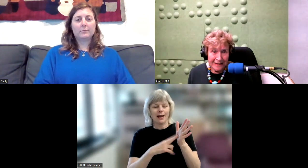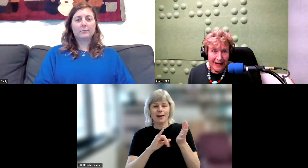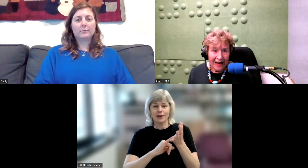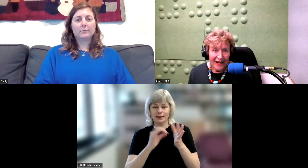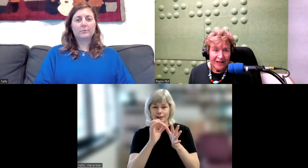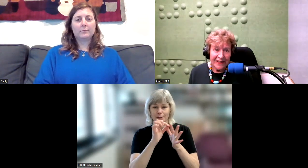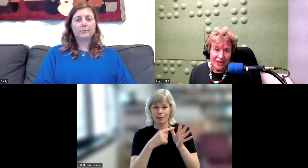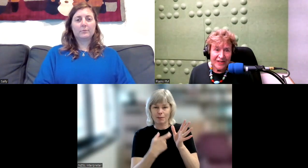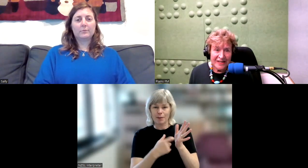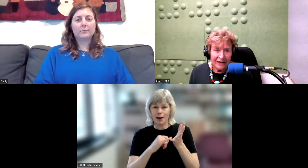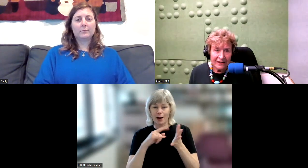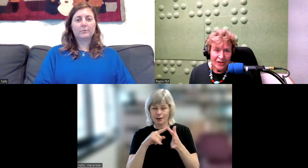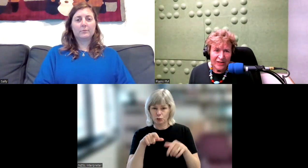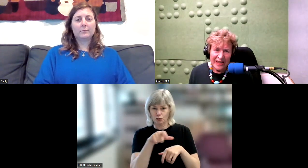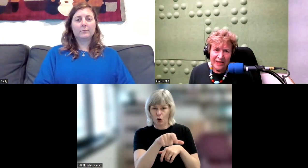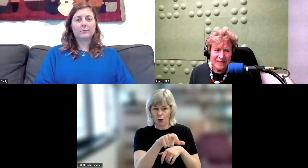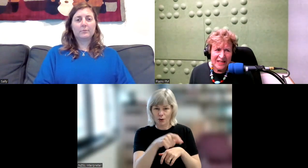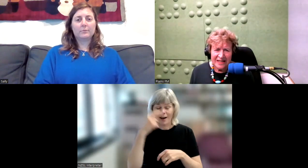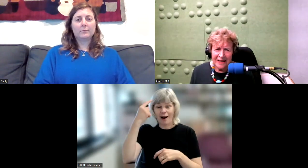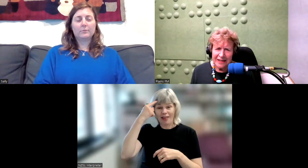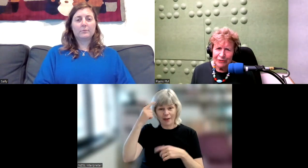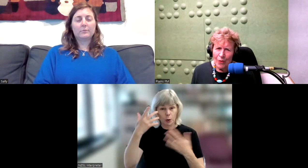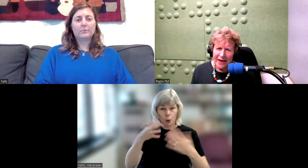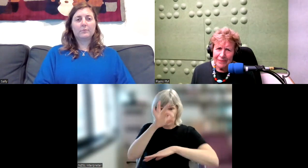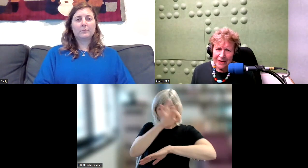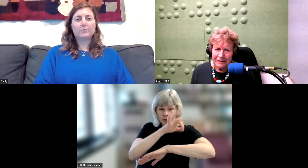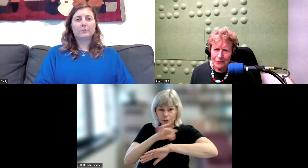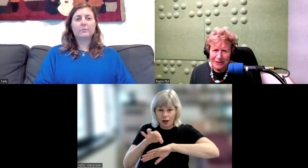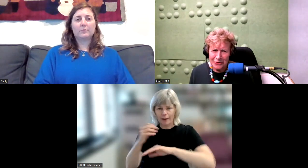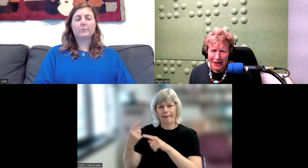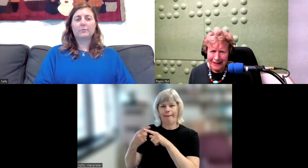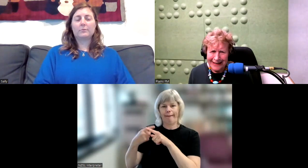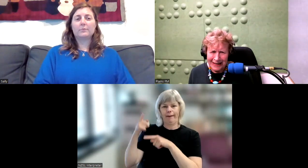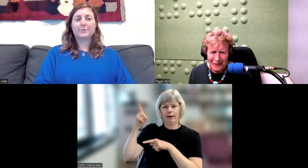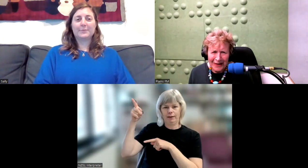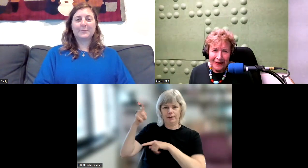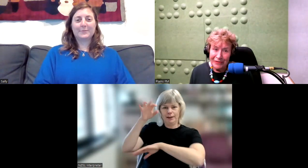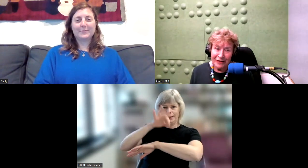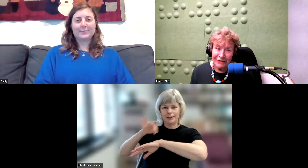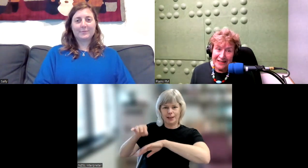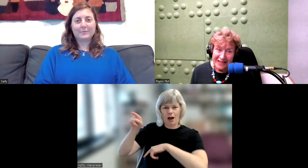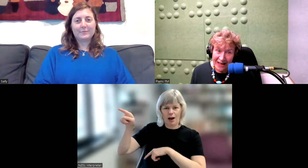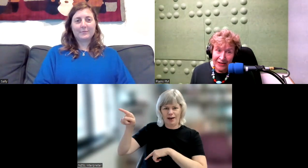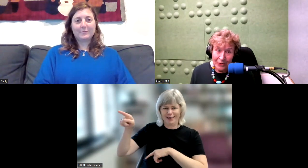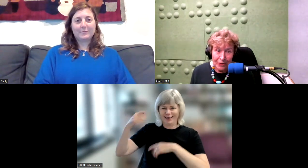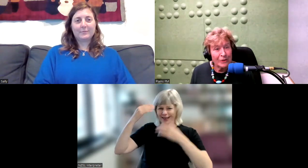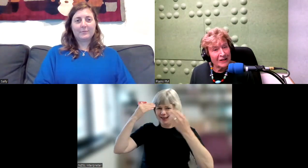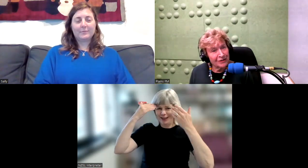And I think they got the sun, you know, they see the sun a different way up there than we do down here. They have everything facing south, where we want everything